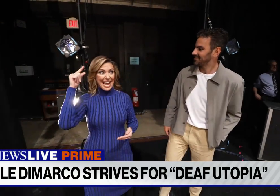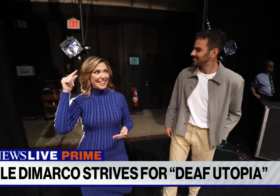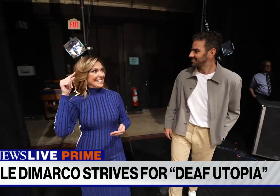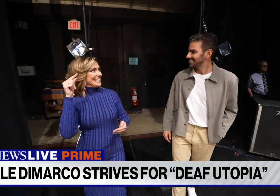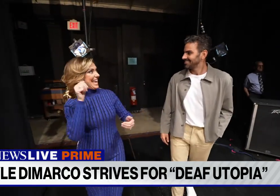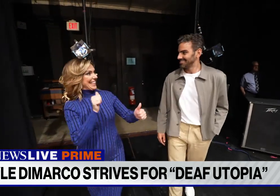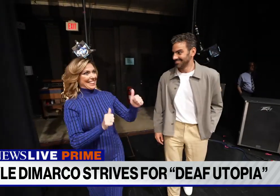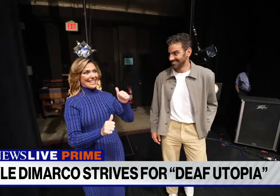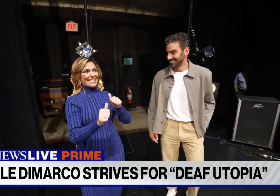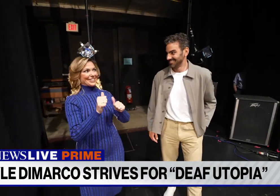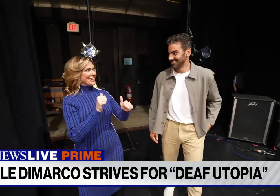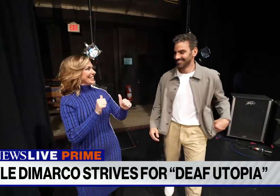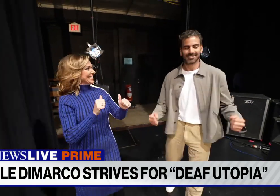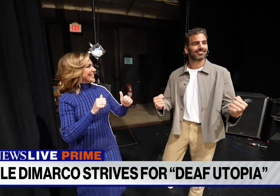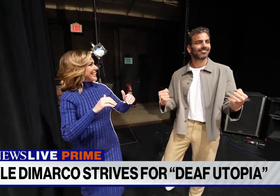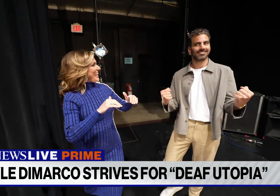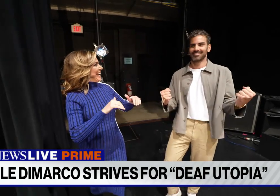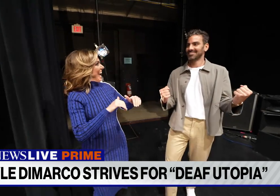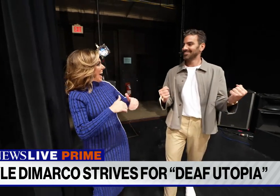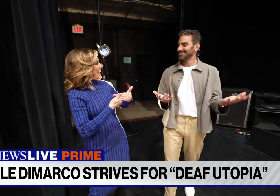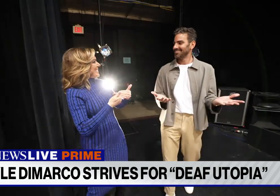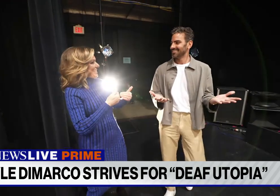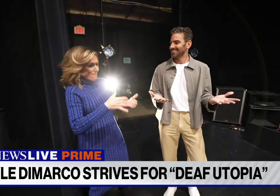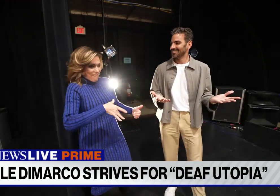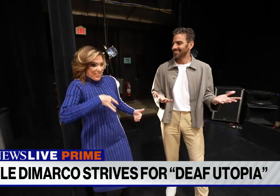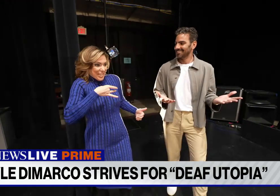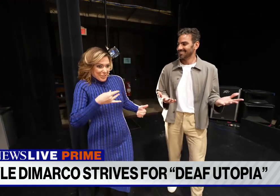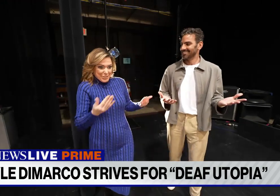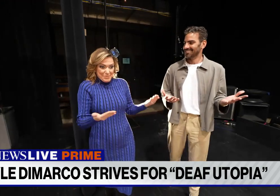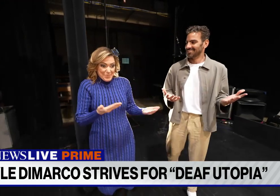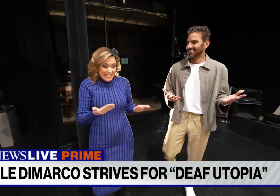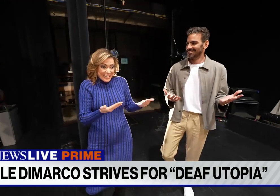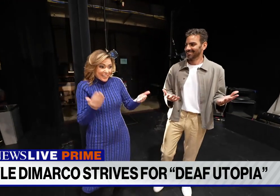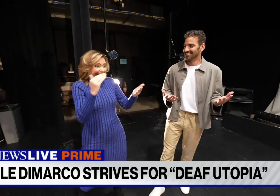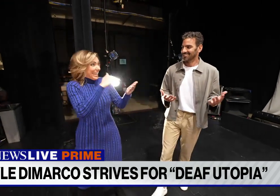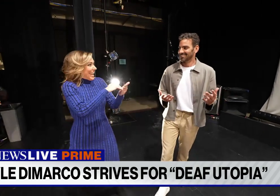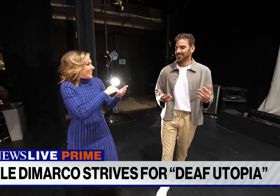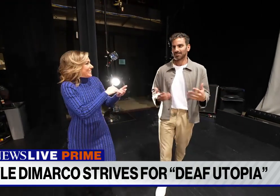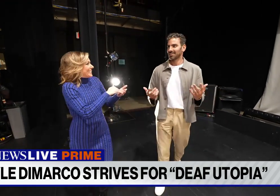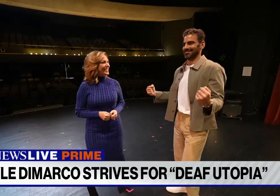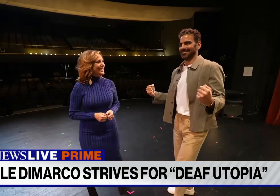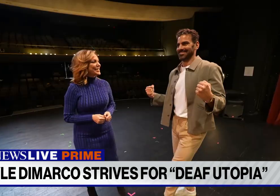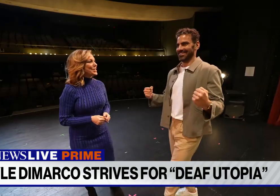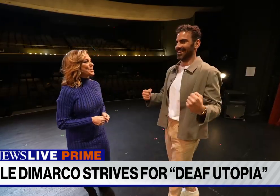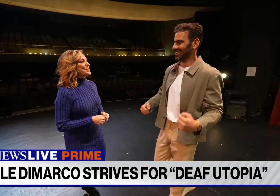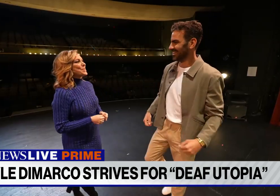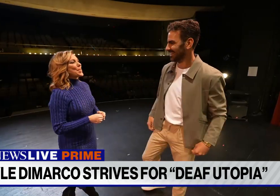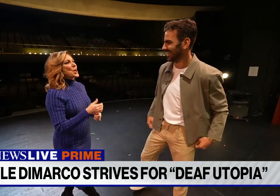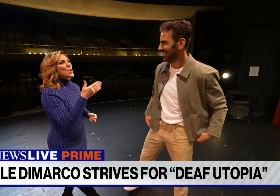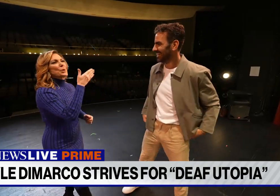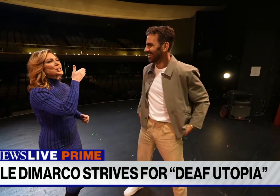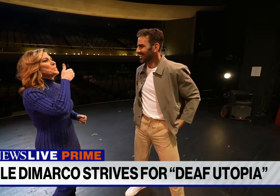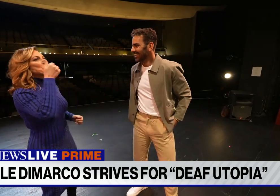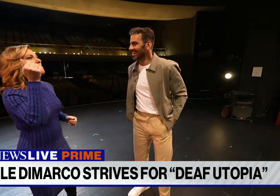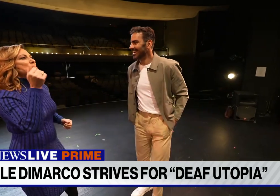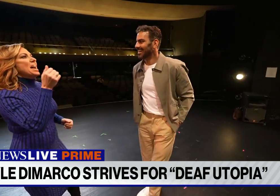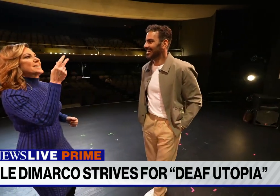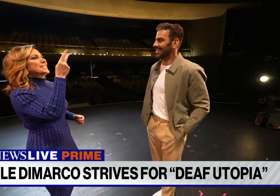Gallaudet Theater. How does it feel to be here again? Life lessons Niall took to his alma